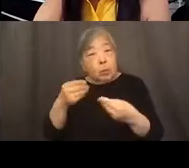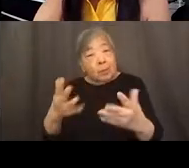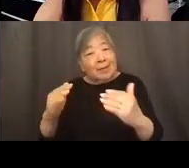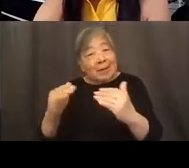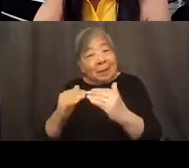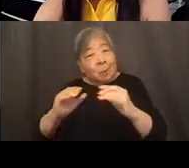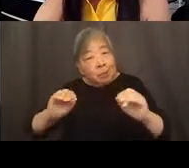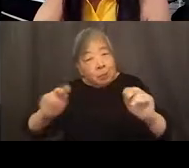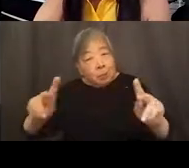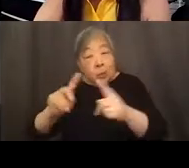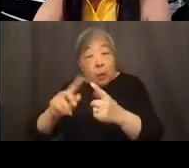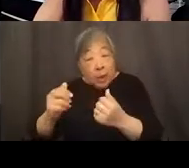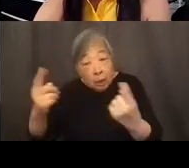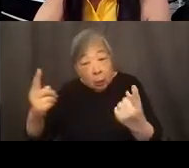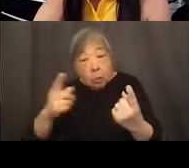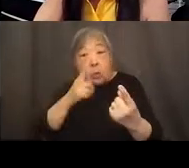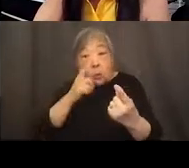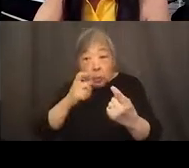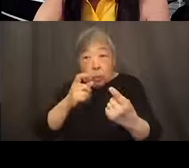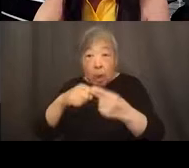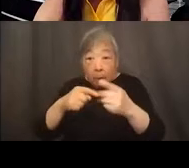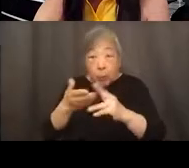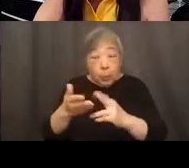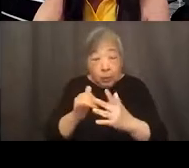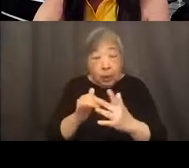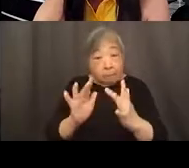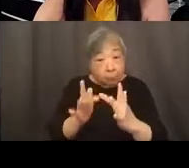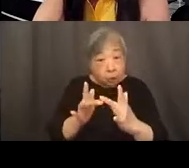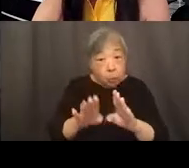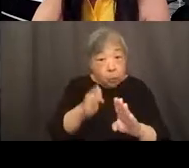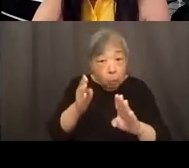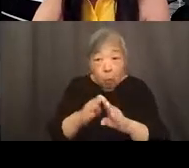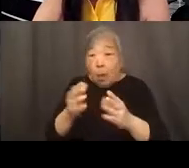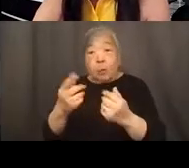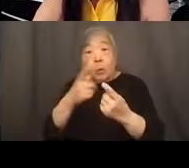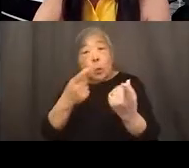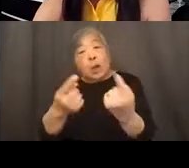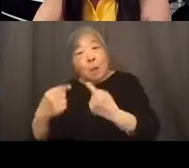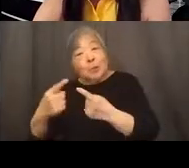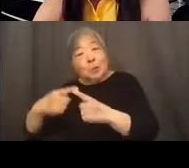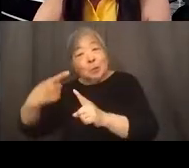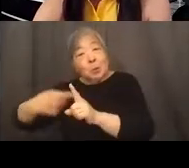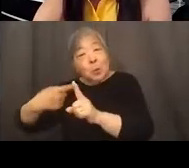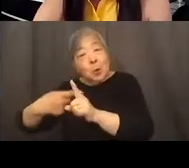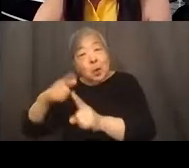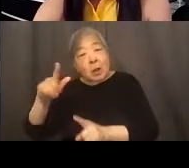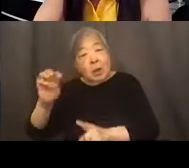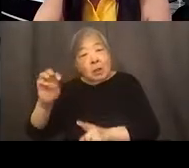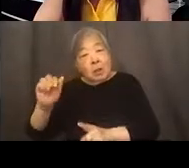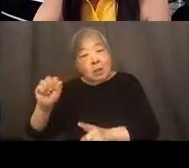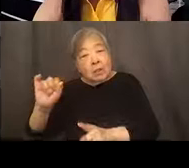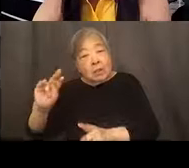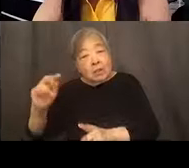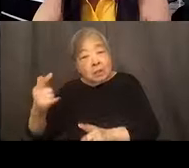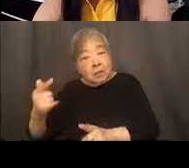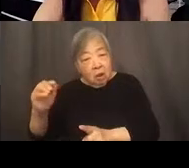to anyone who comes through that virtual door or into the leasing office as well. So I'm sure you all know and have seen that a couple